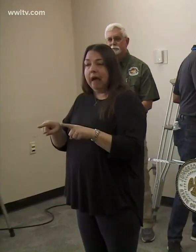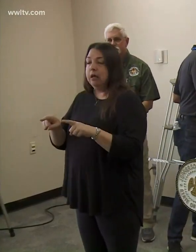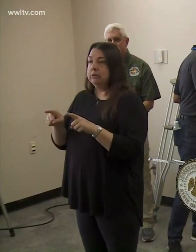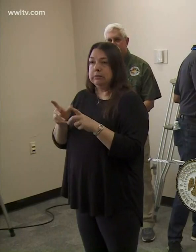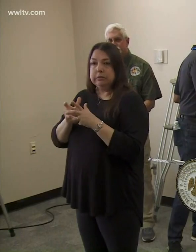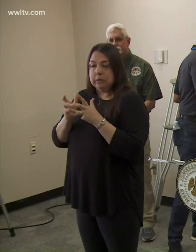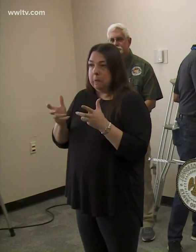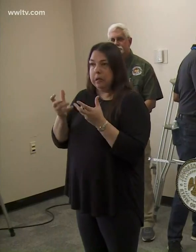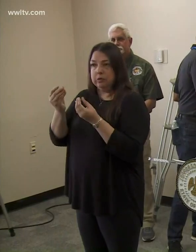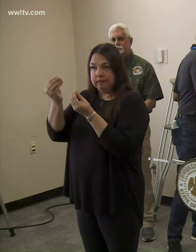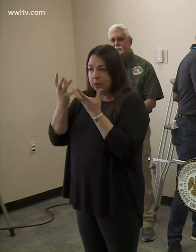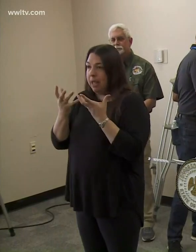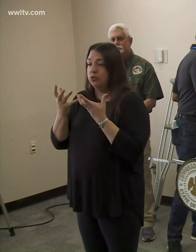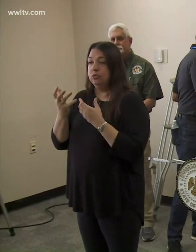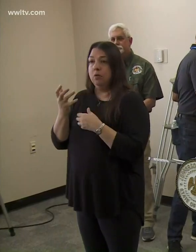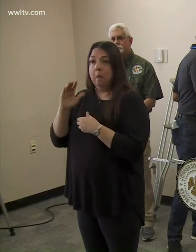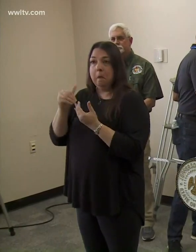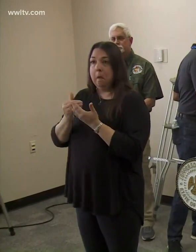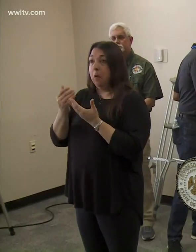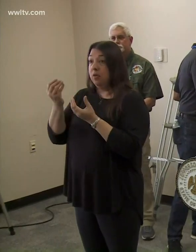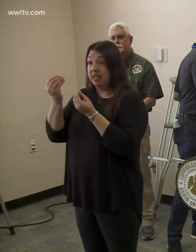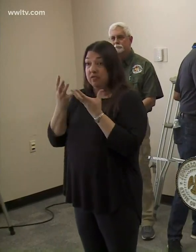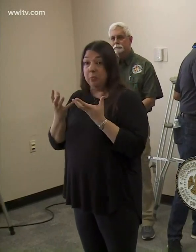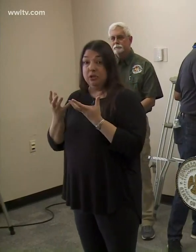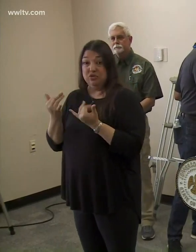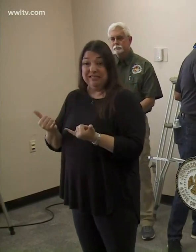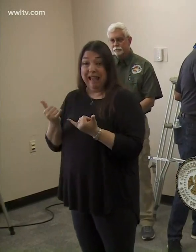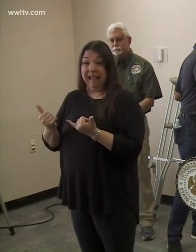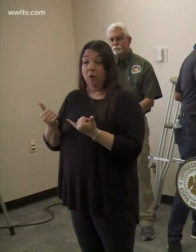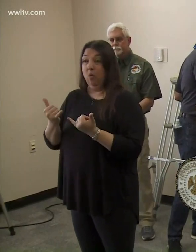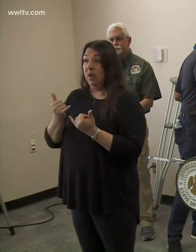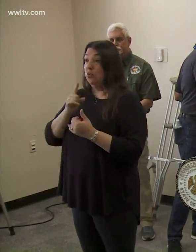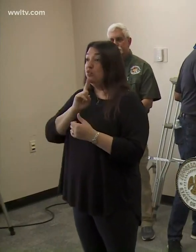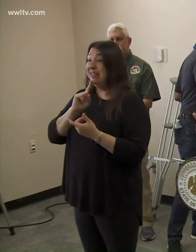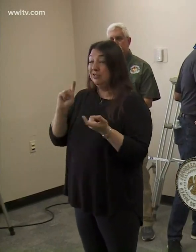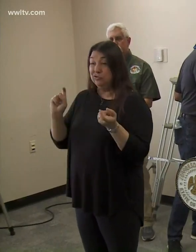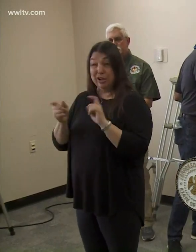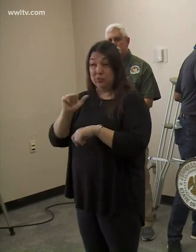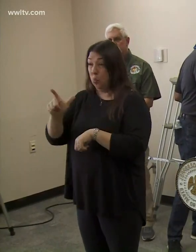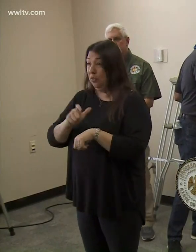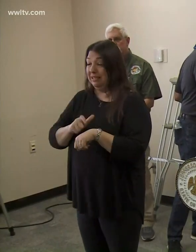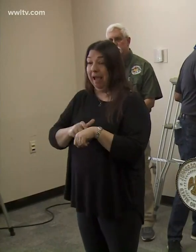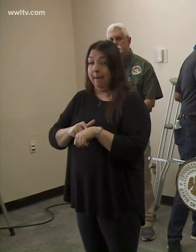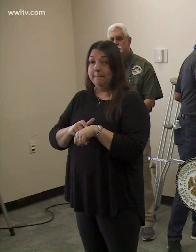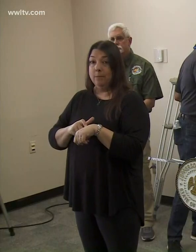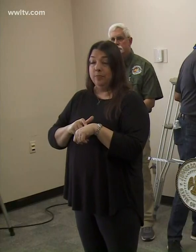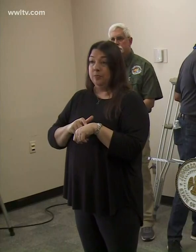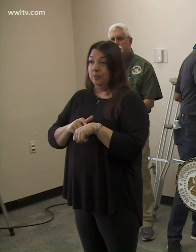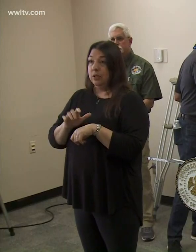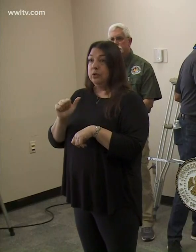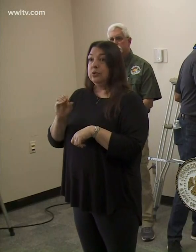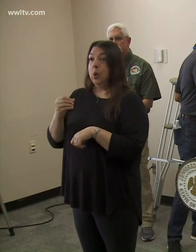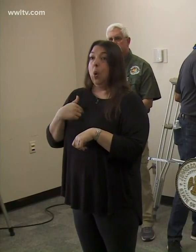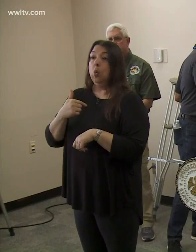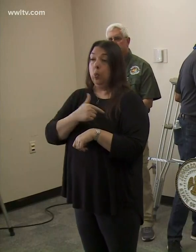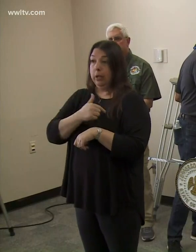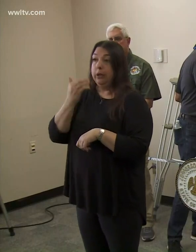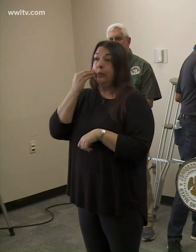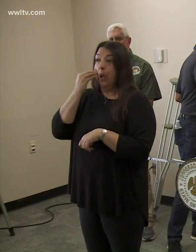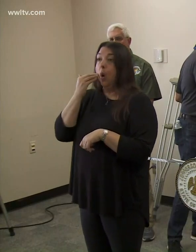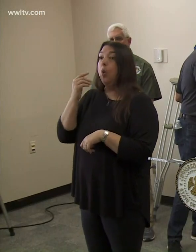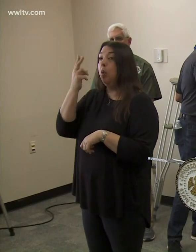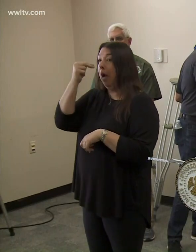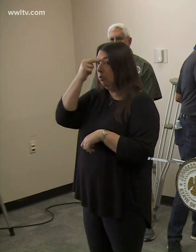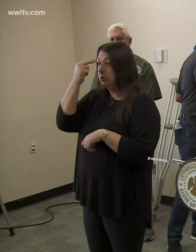I have the nature of the information that is an hour by hour changing is so critical that, um, so we, we do know that the